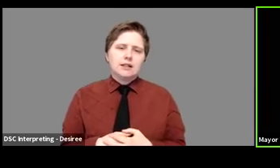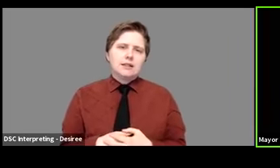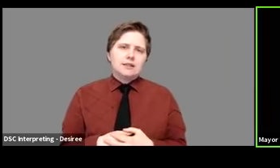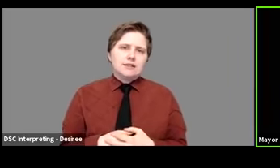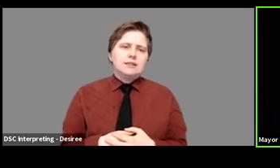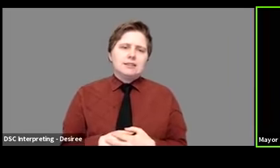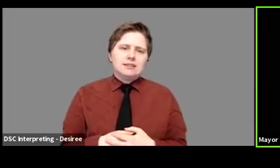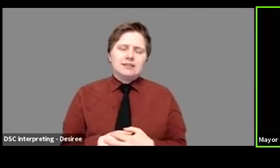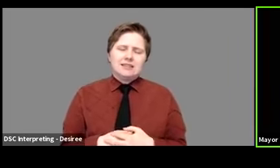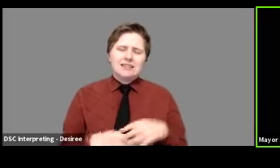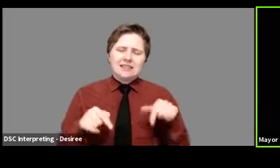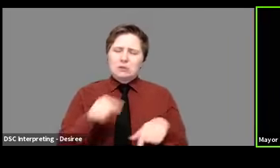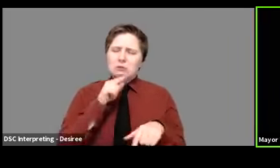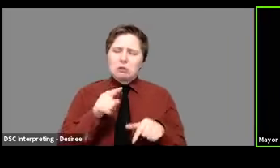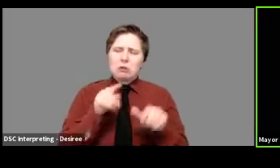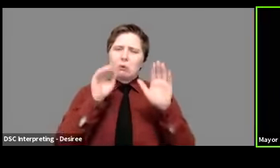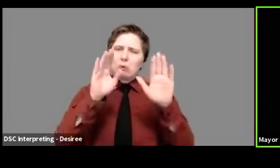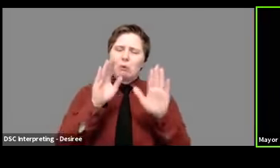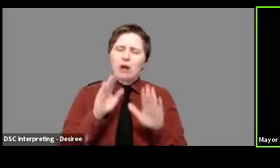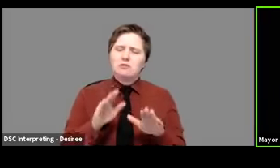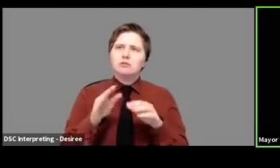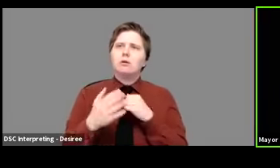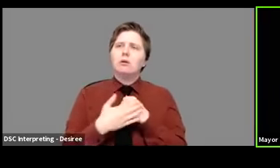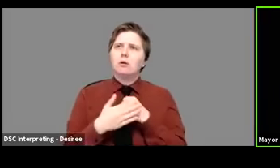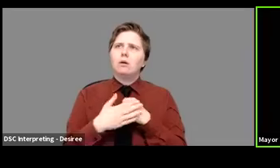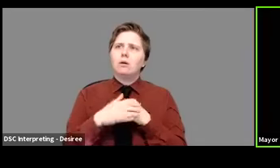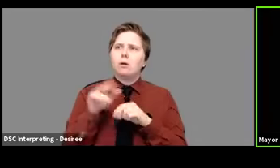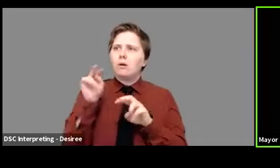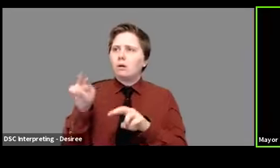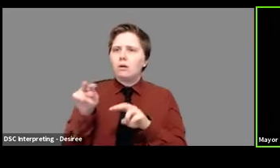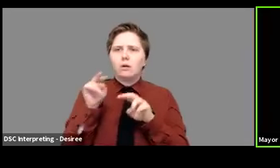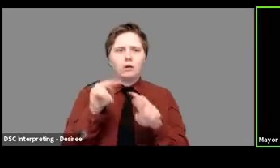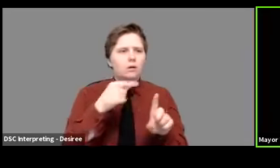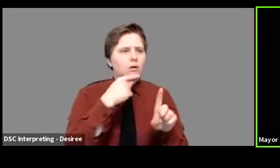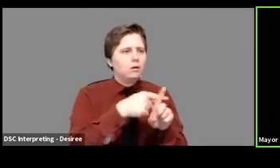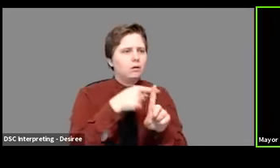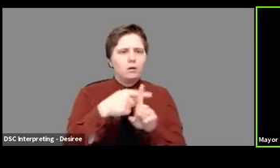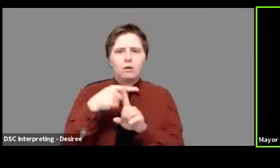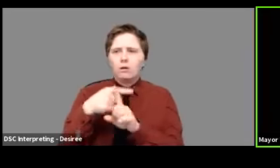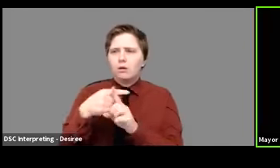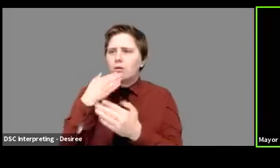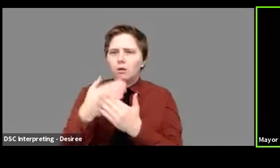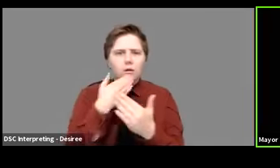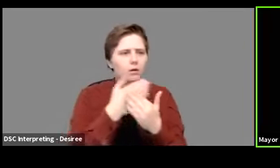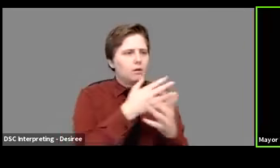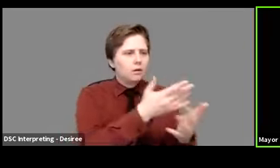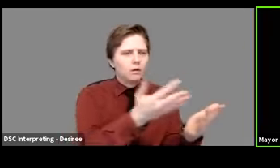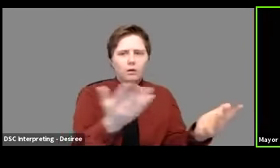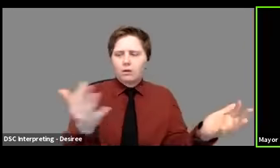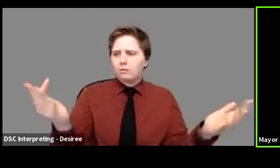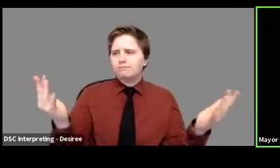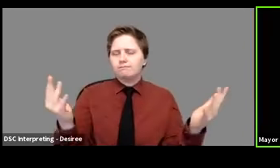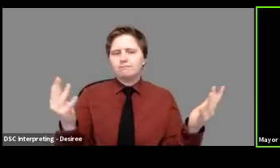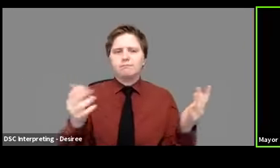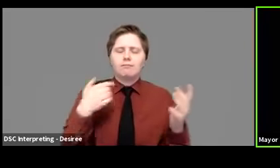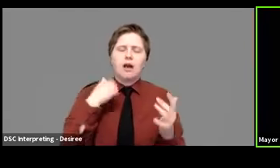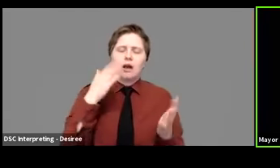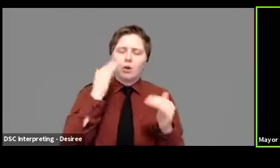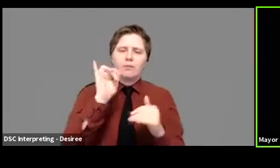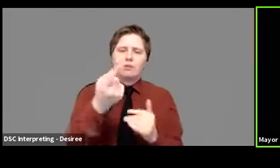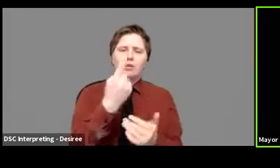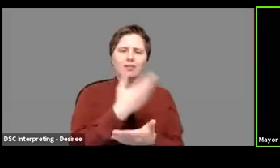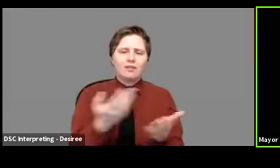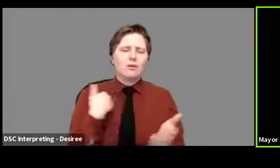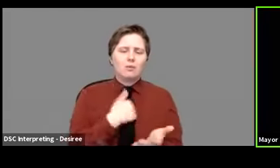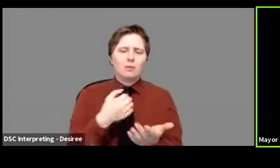wonderful reminder that there's a lot of goodness about us and goodness in our community. And I hope that that is among the lessons that people take